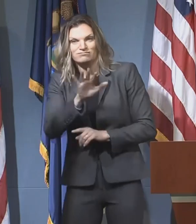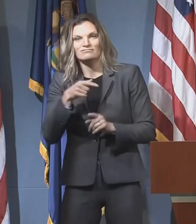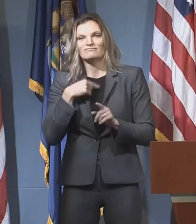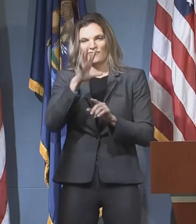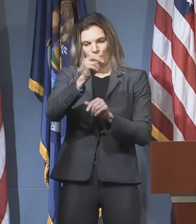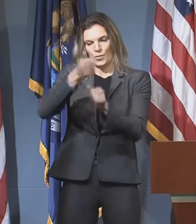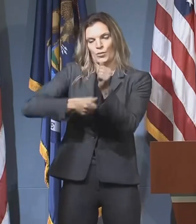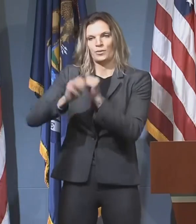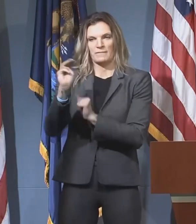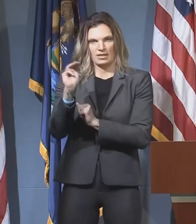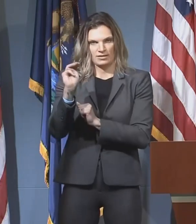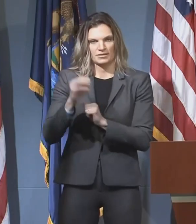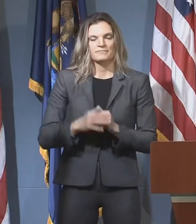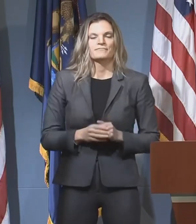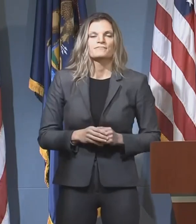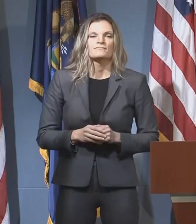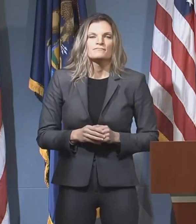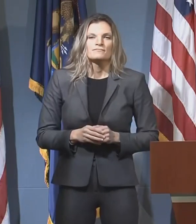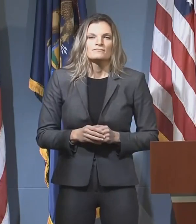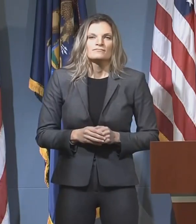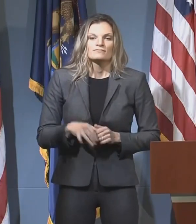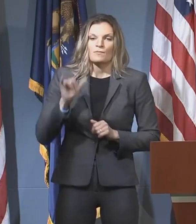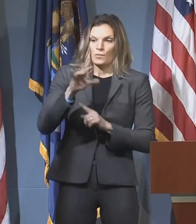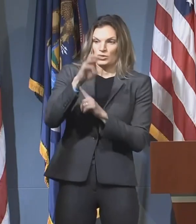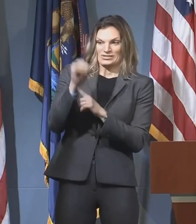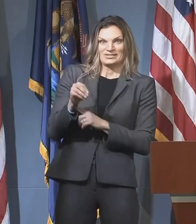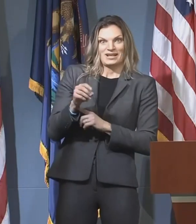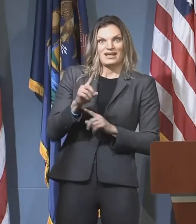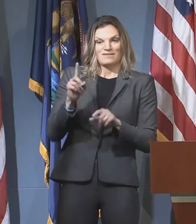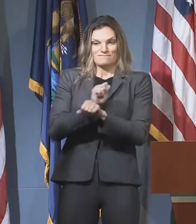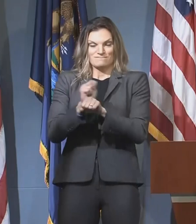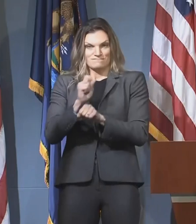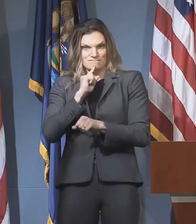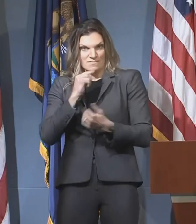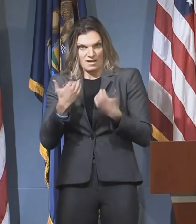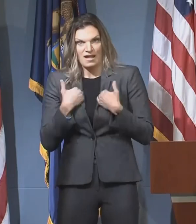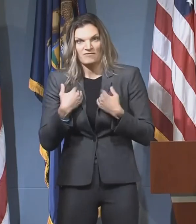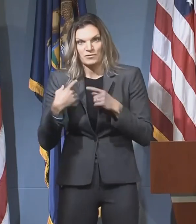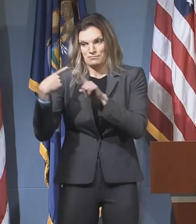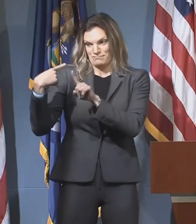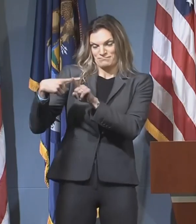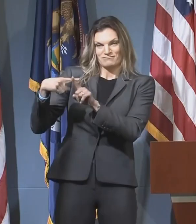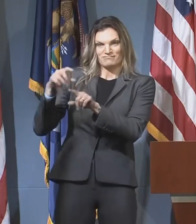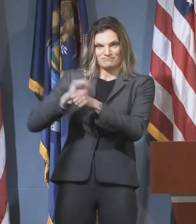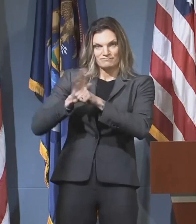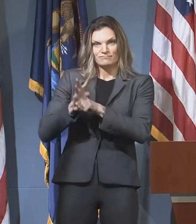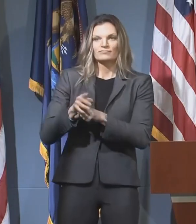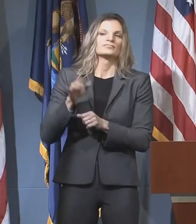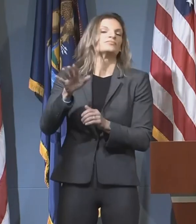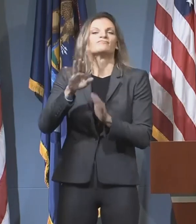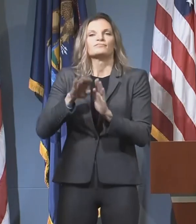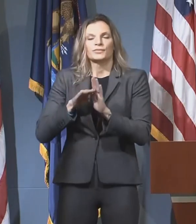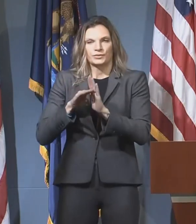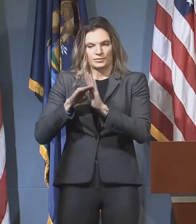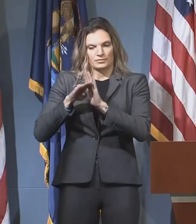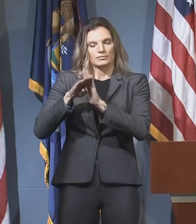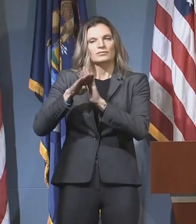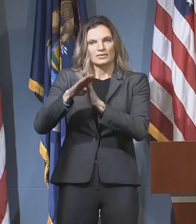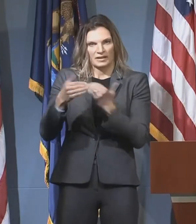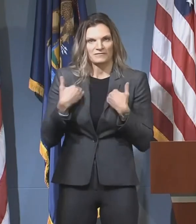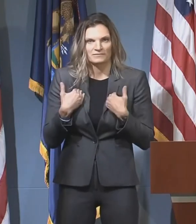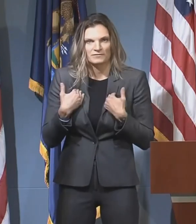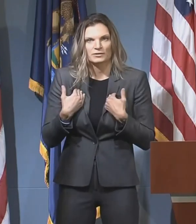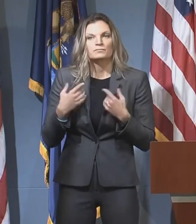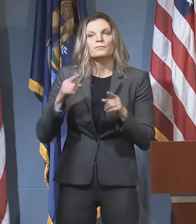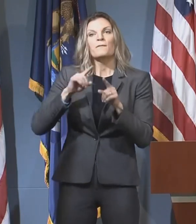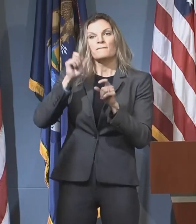40 cases per million people. And while the percent of tests that are positive in that region are trending up, the case rate in the Kalamazoo region